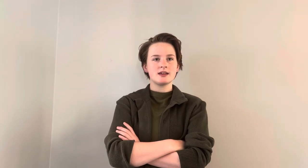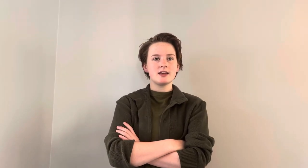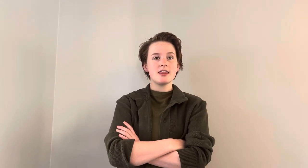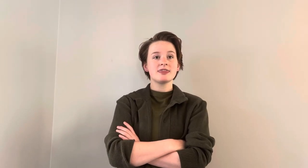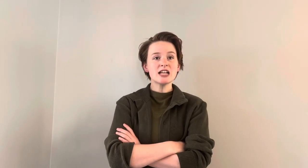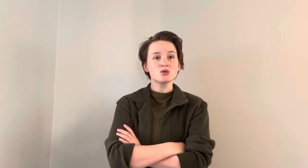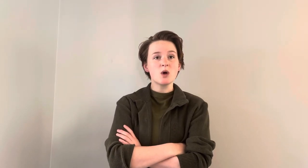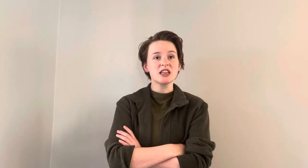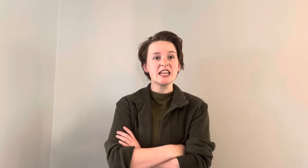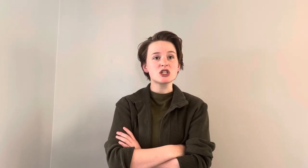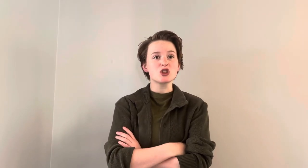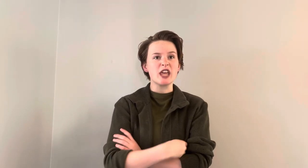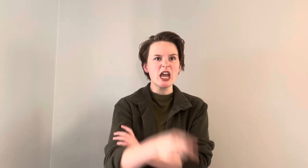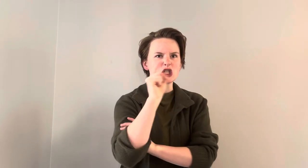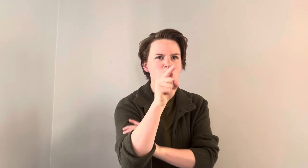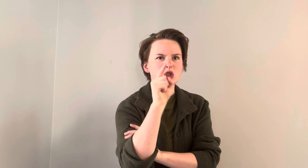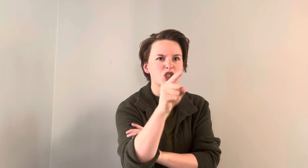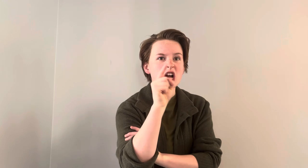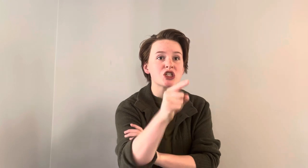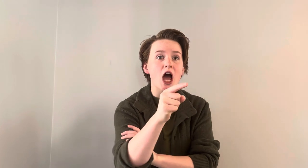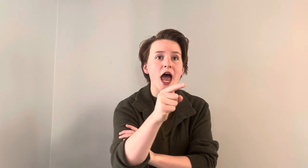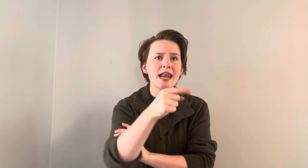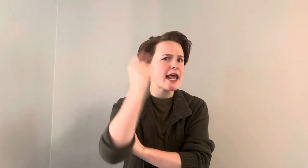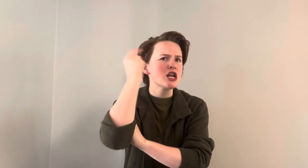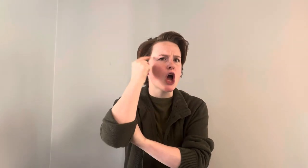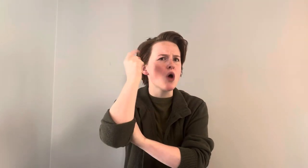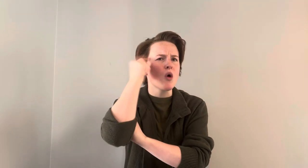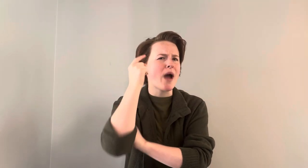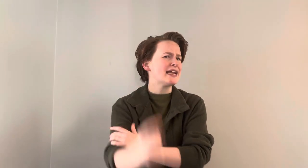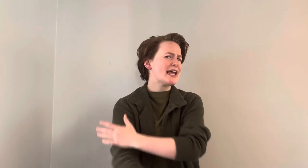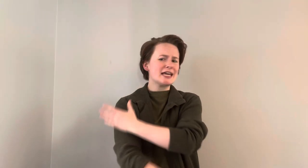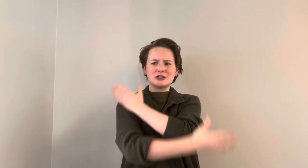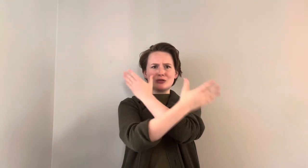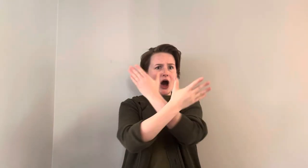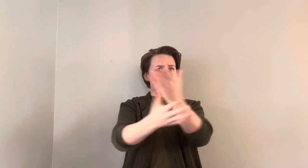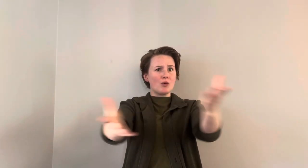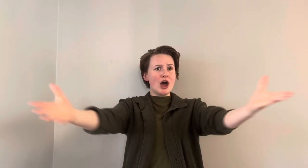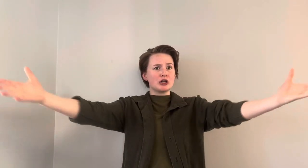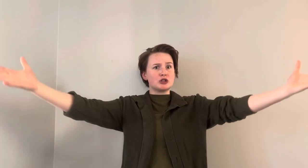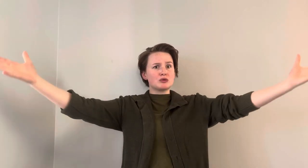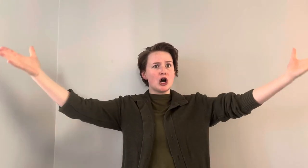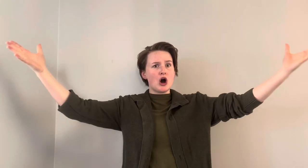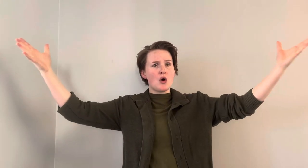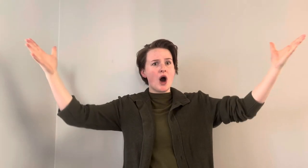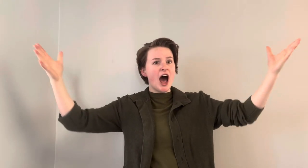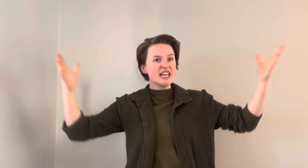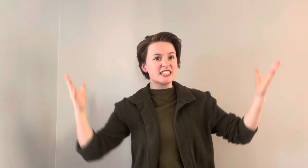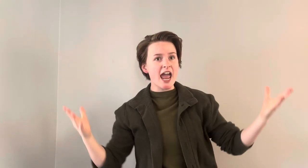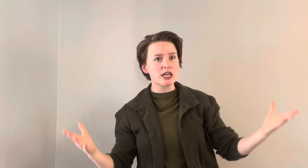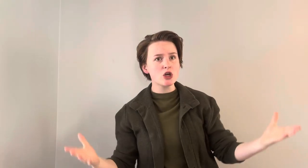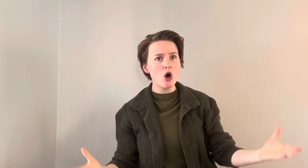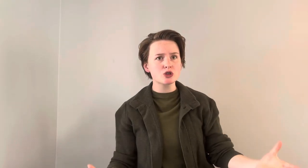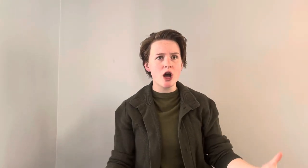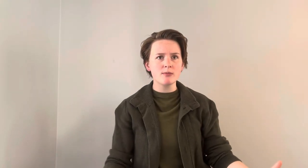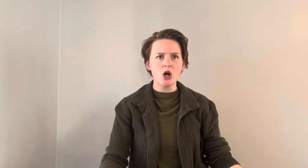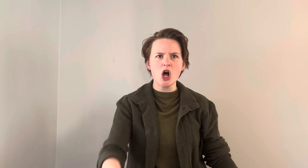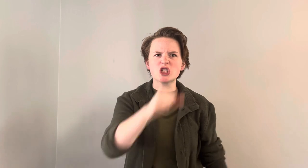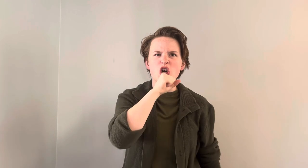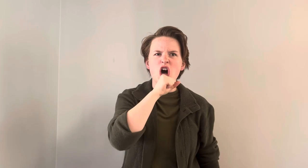That's one little thing you should certainly know when into the world you go. Take your troubles on